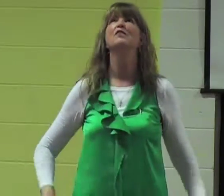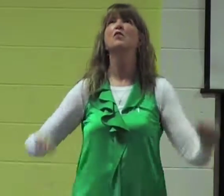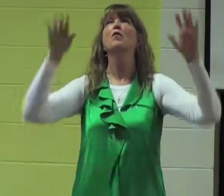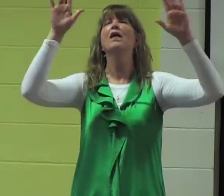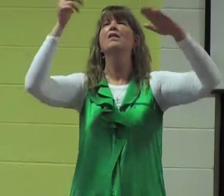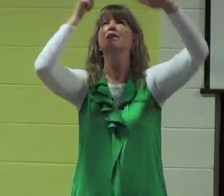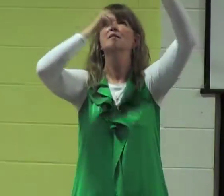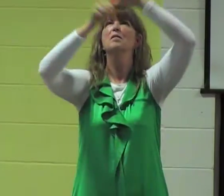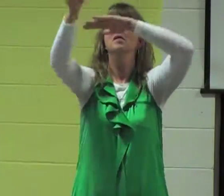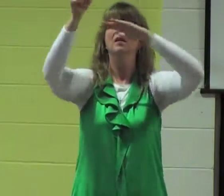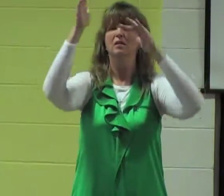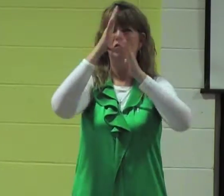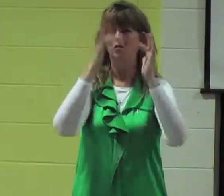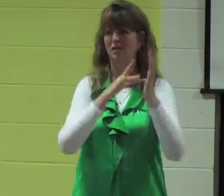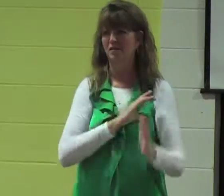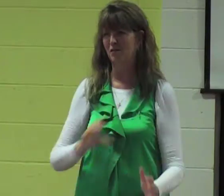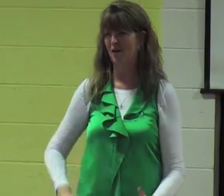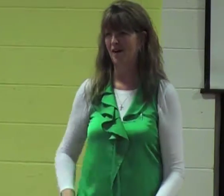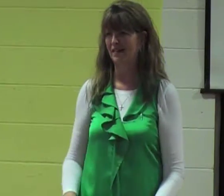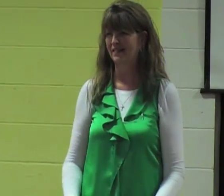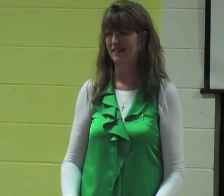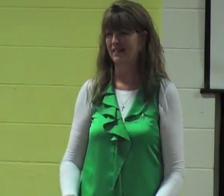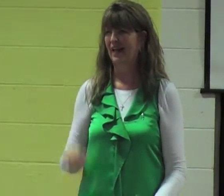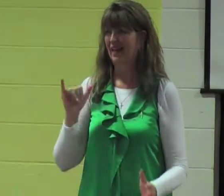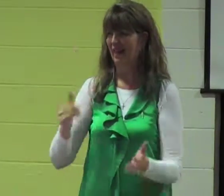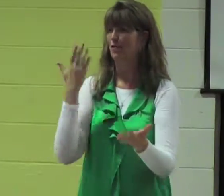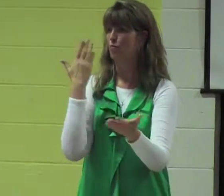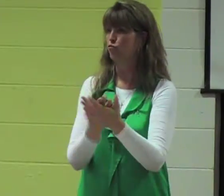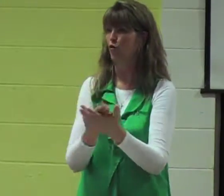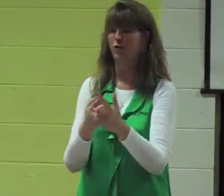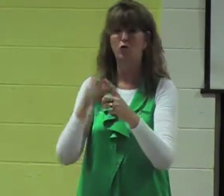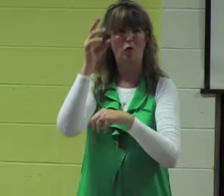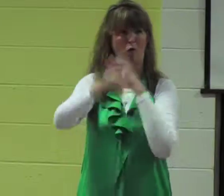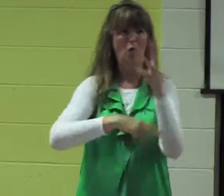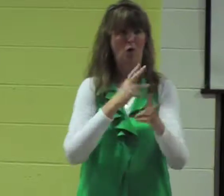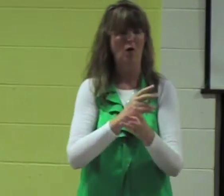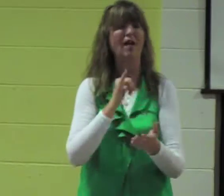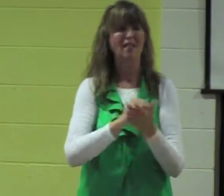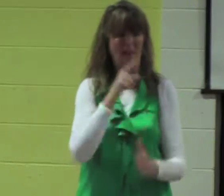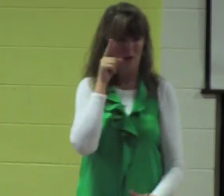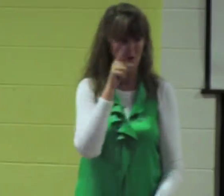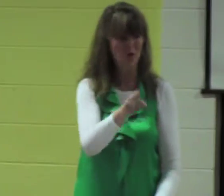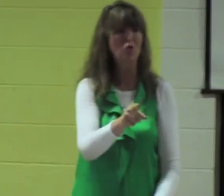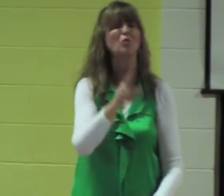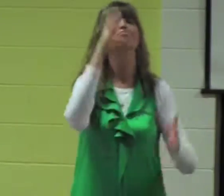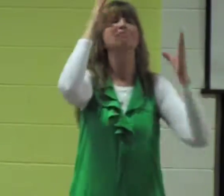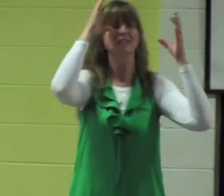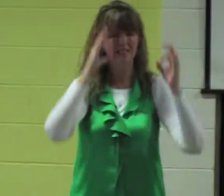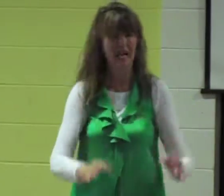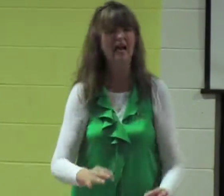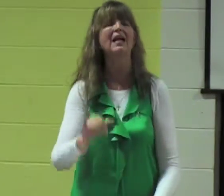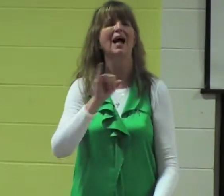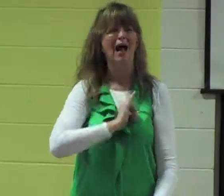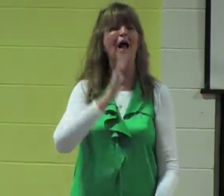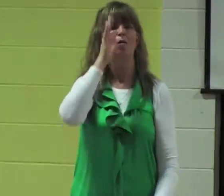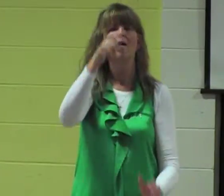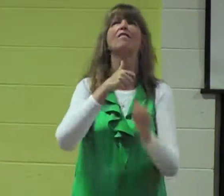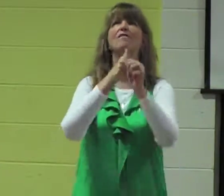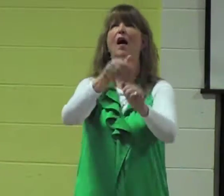that you have sacrificed and given yourself to Jesus and it will be proved to the world as well that you